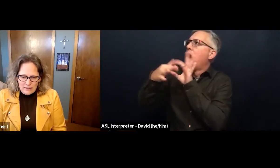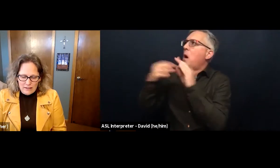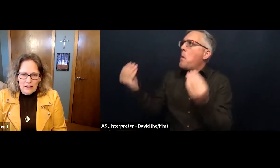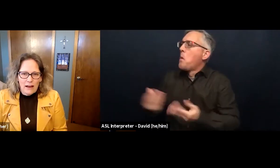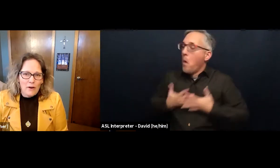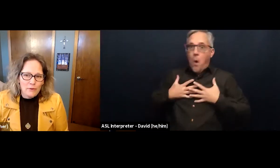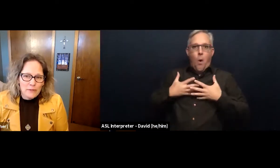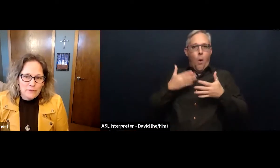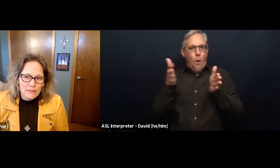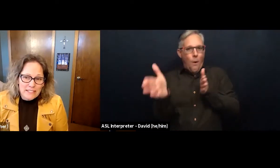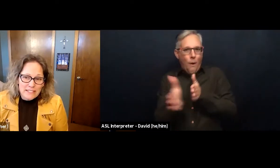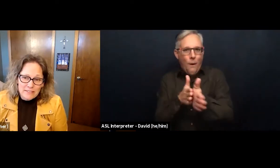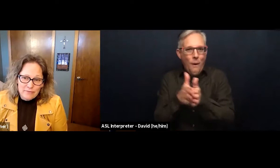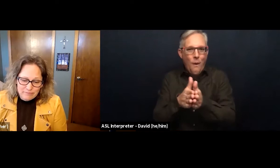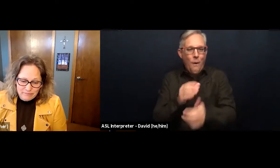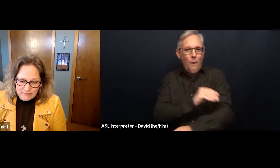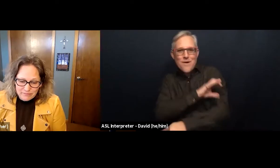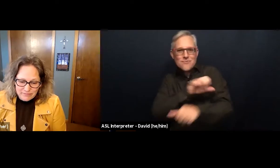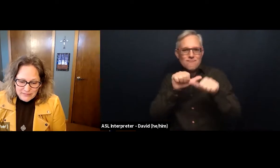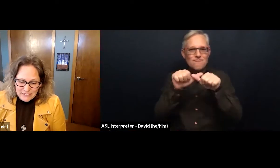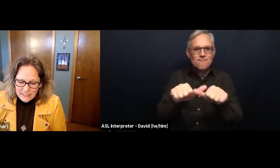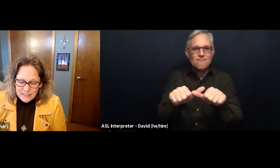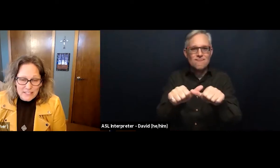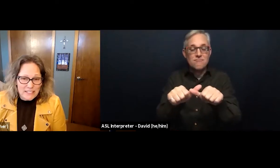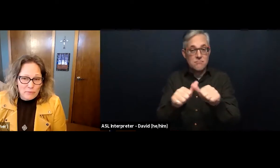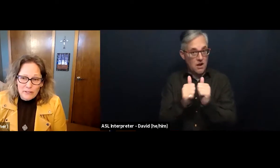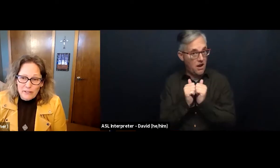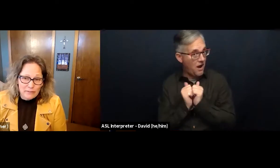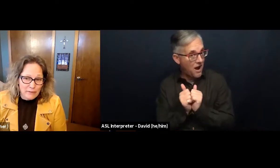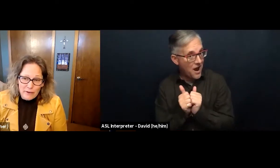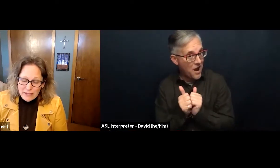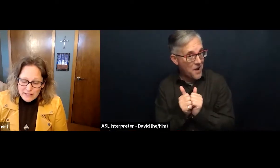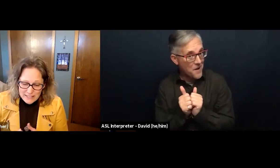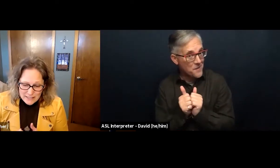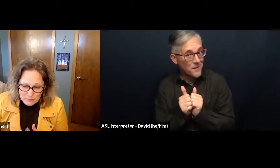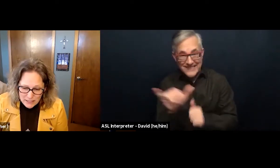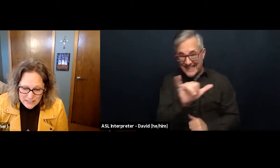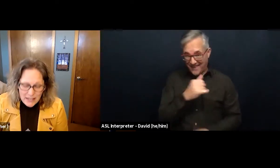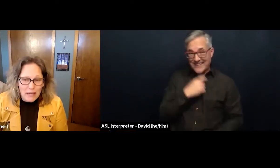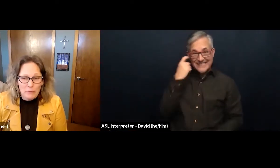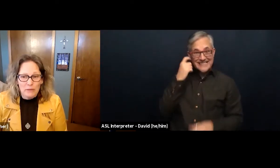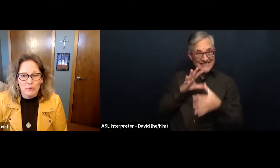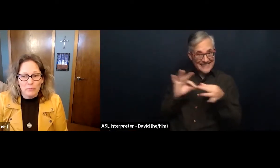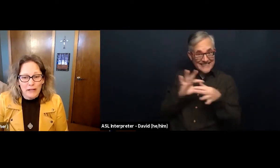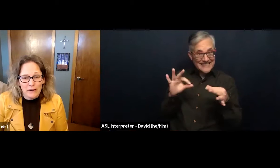How do we do this? How Similar, right? We need to spend time in prayer.